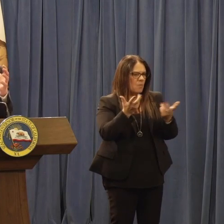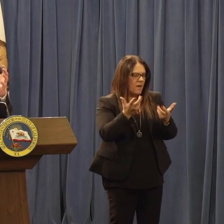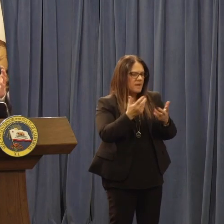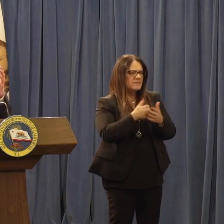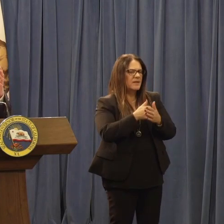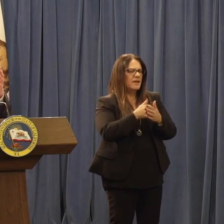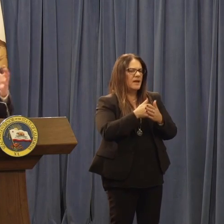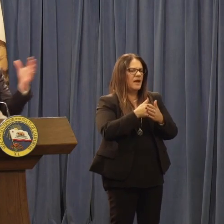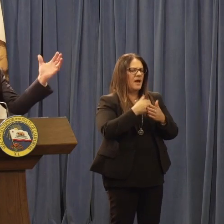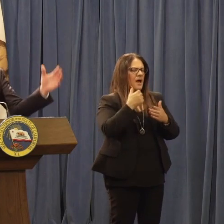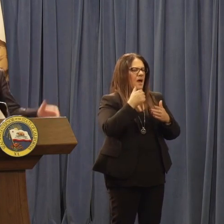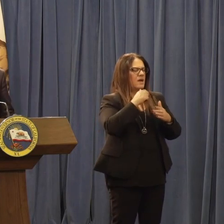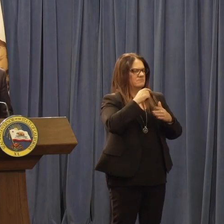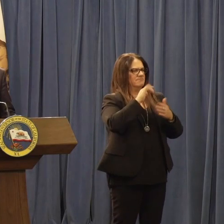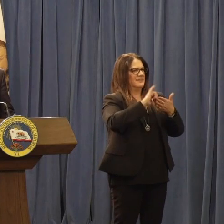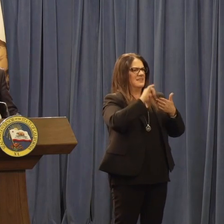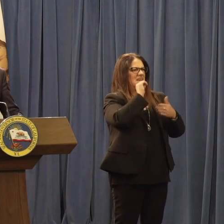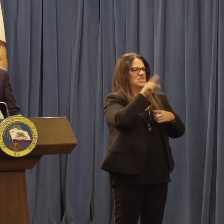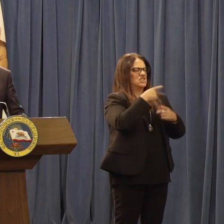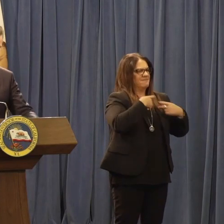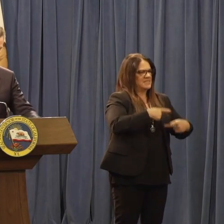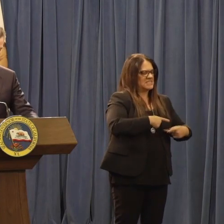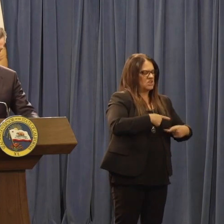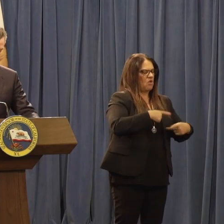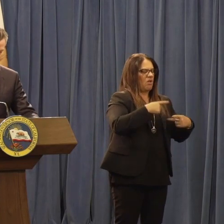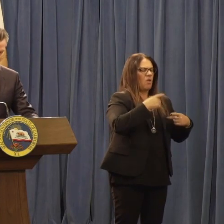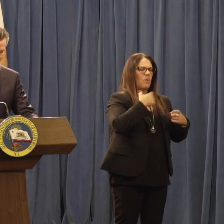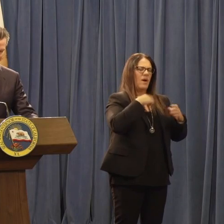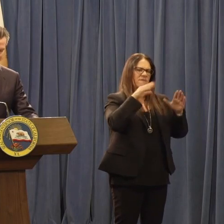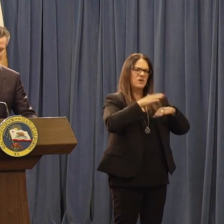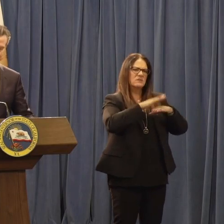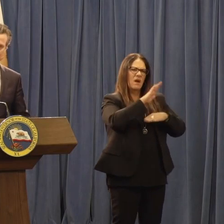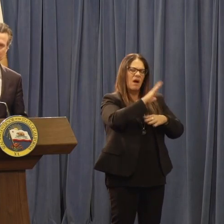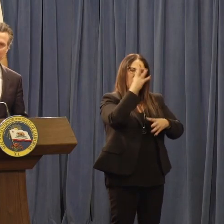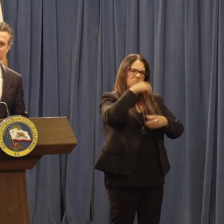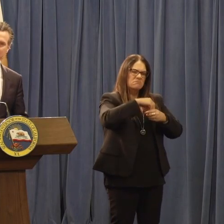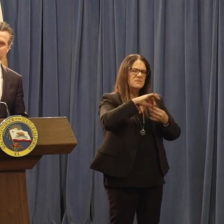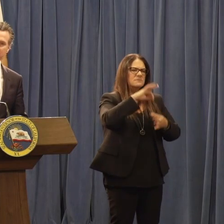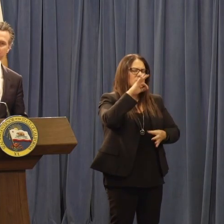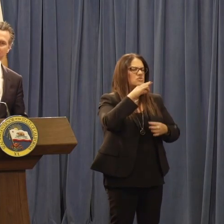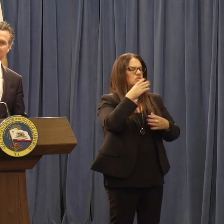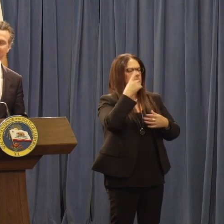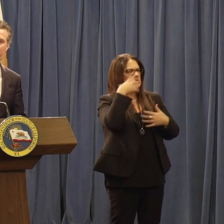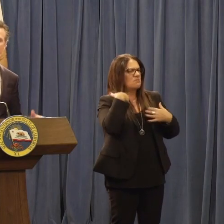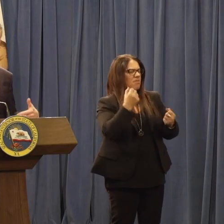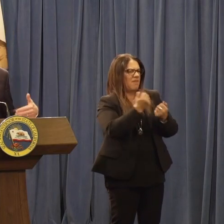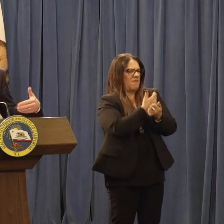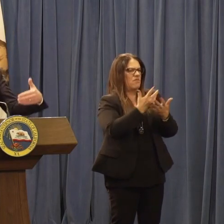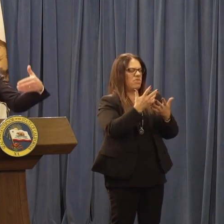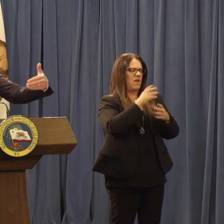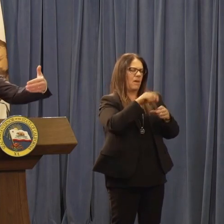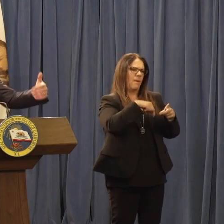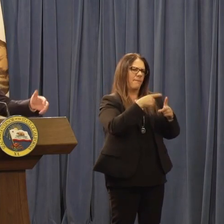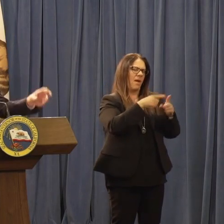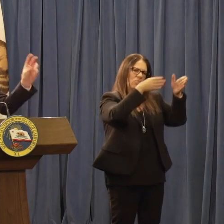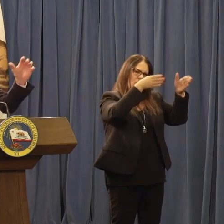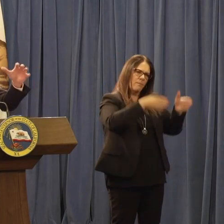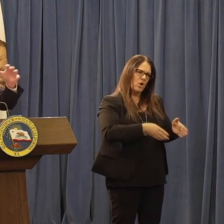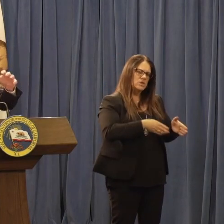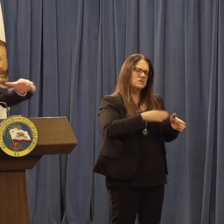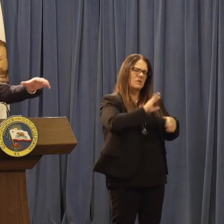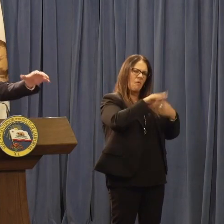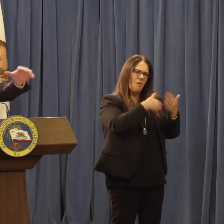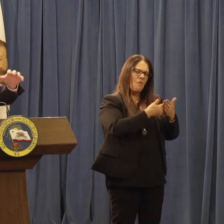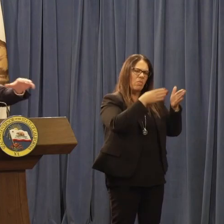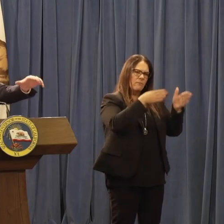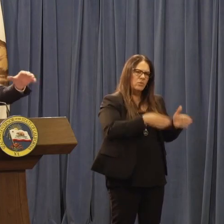want to take whole person care and expand it statewide. All of that made sense to me. And the good news, it's being socialized with